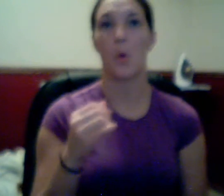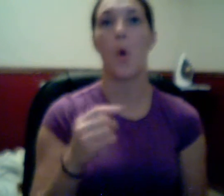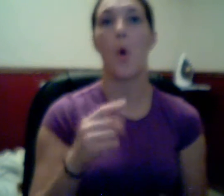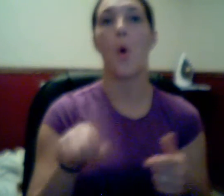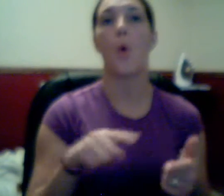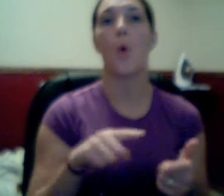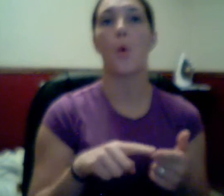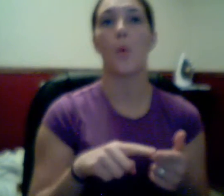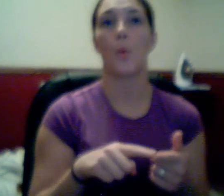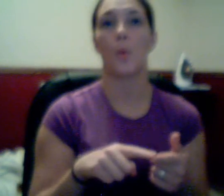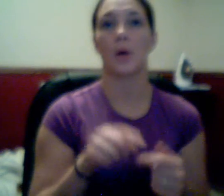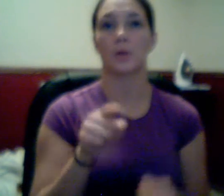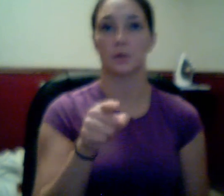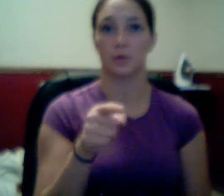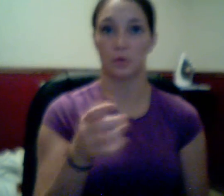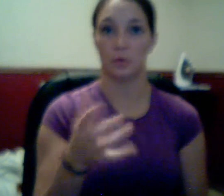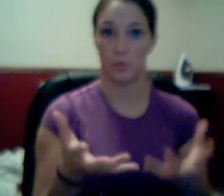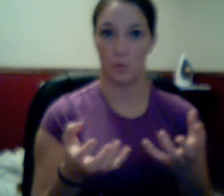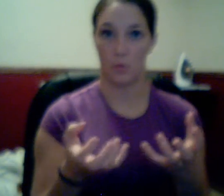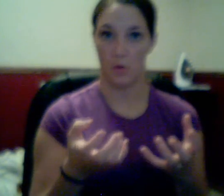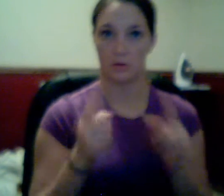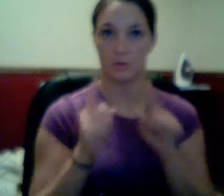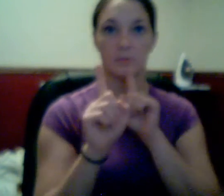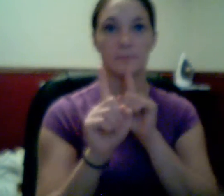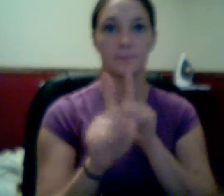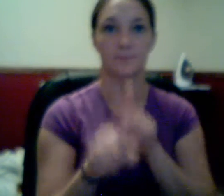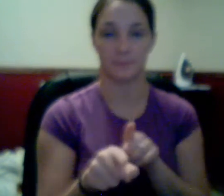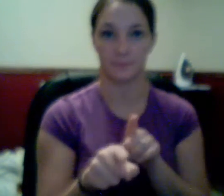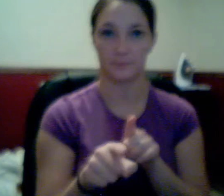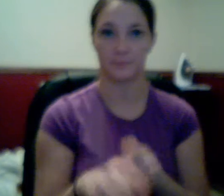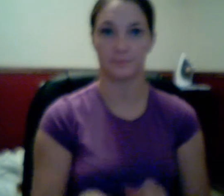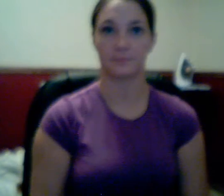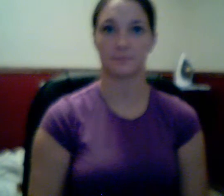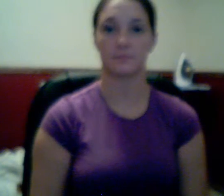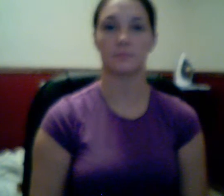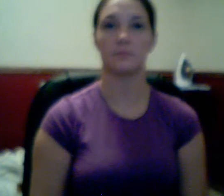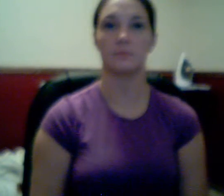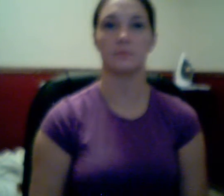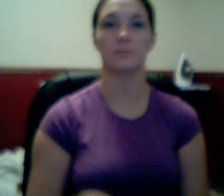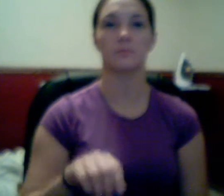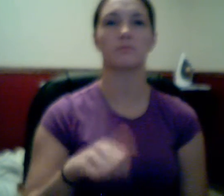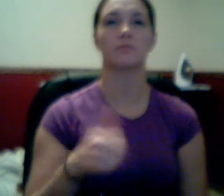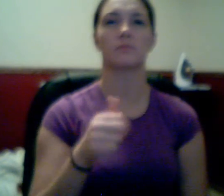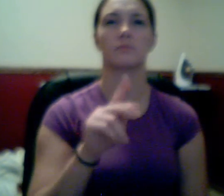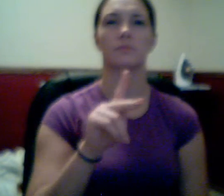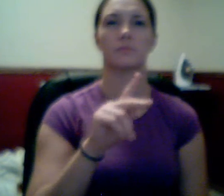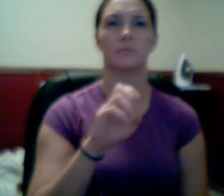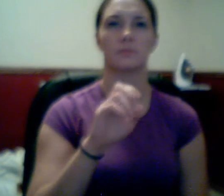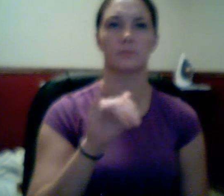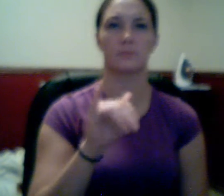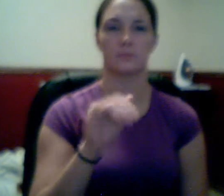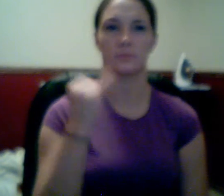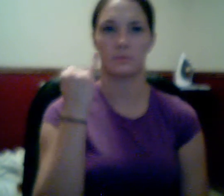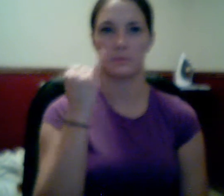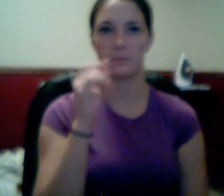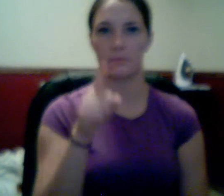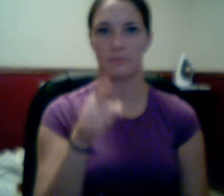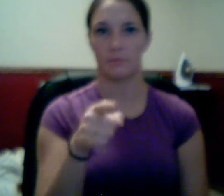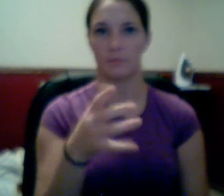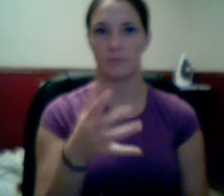There are other keys to get other irrational numbers, cube roots, fourth roots, any